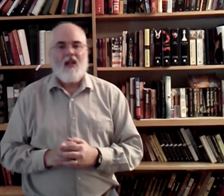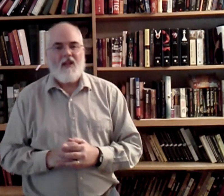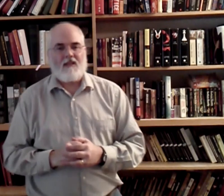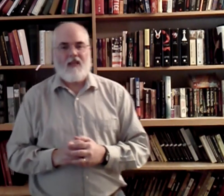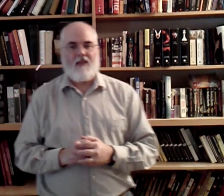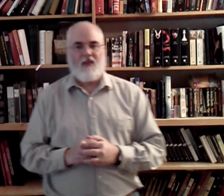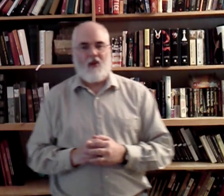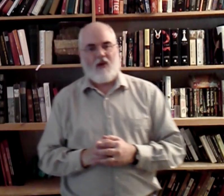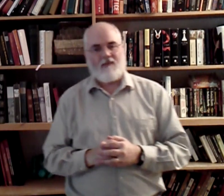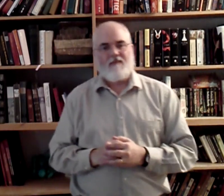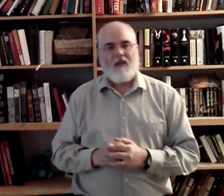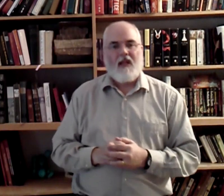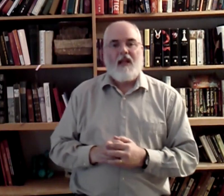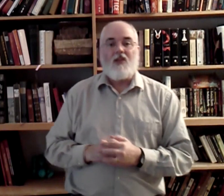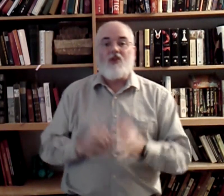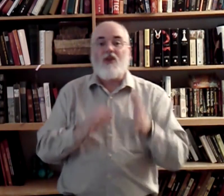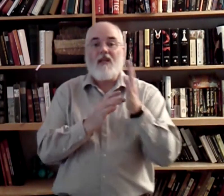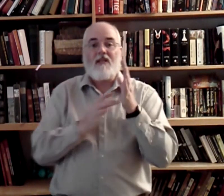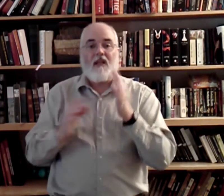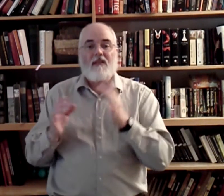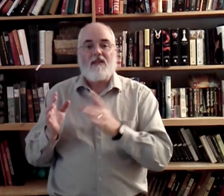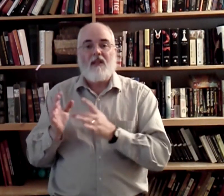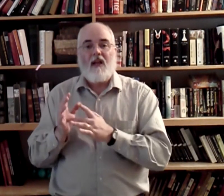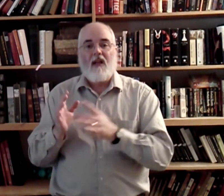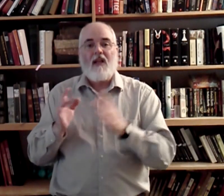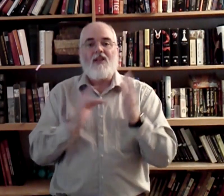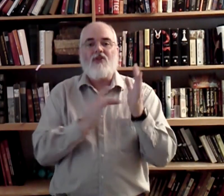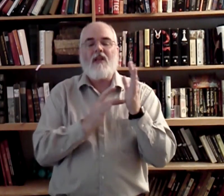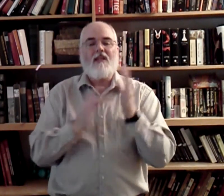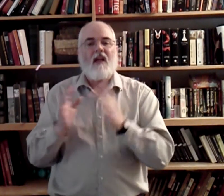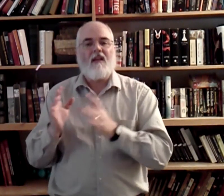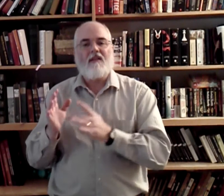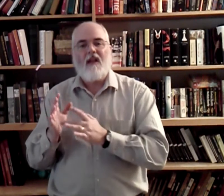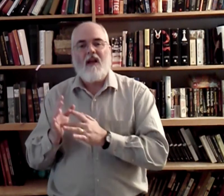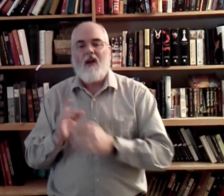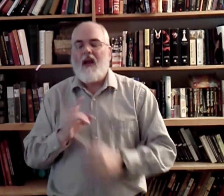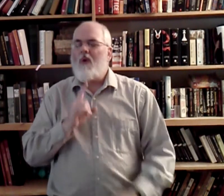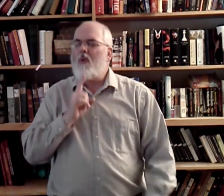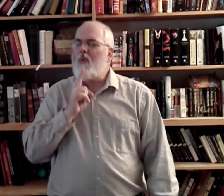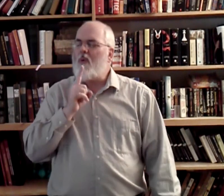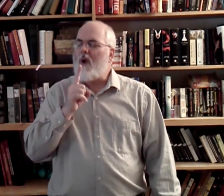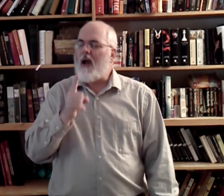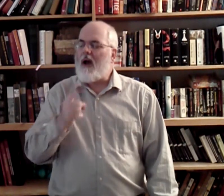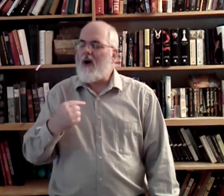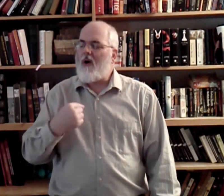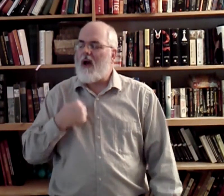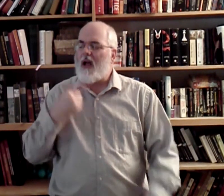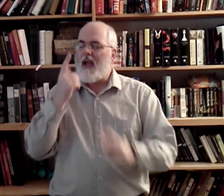Thus saith the Lord. Jesus. Jesus. Ooh. How I